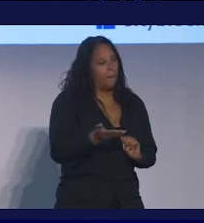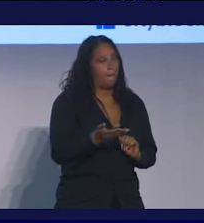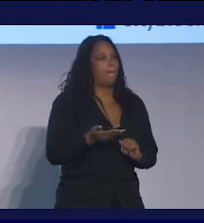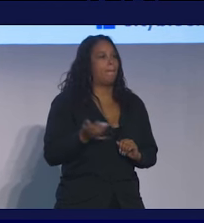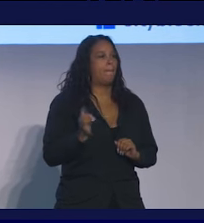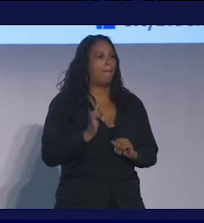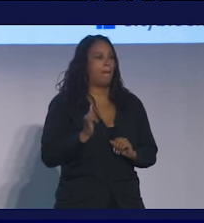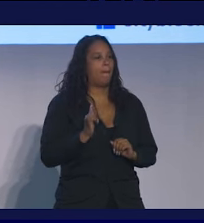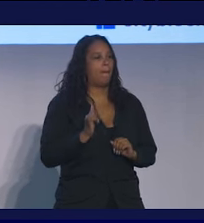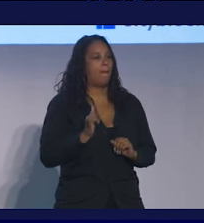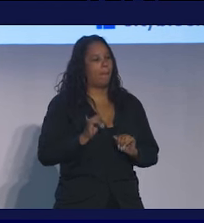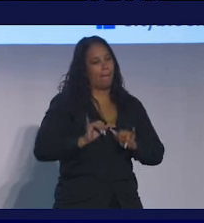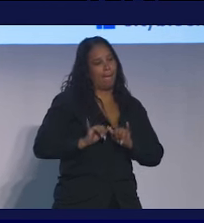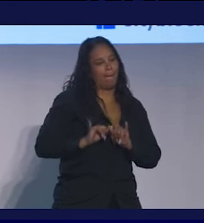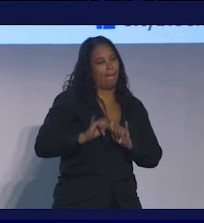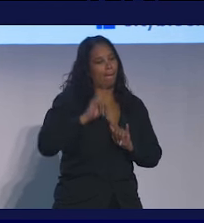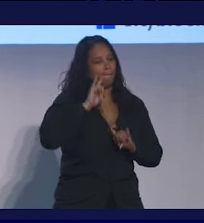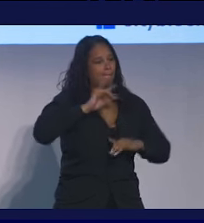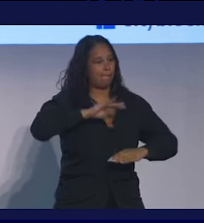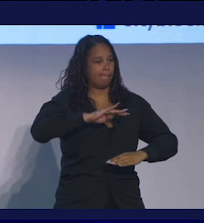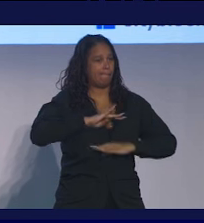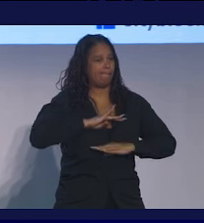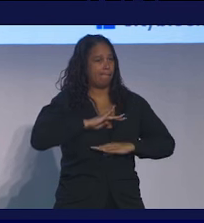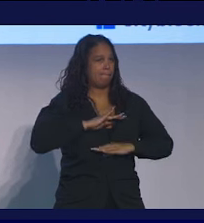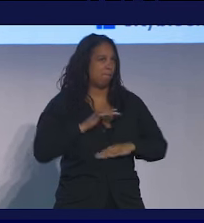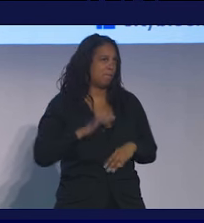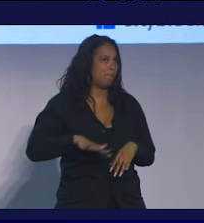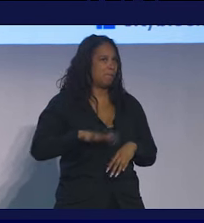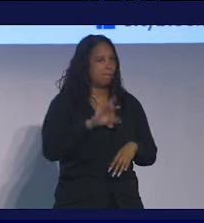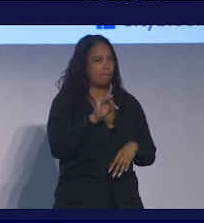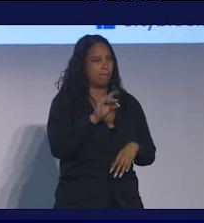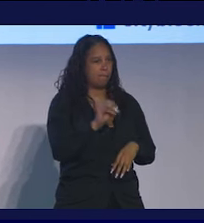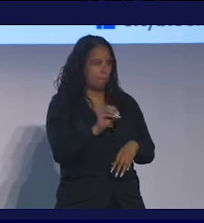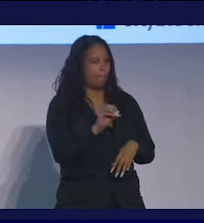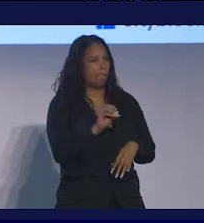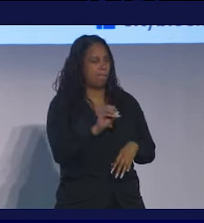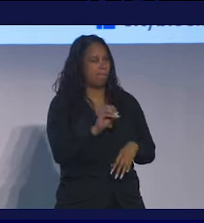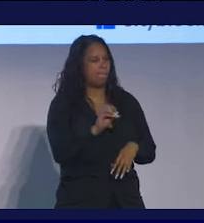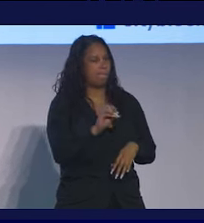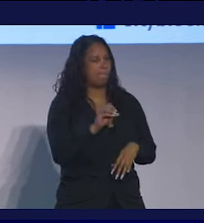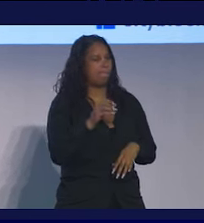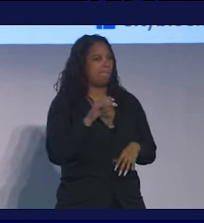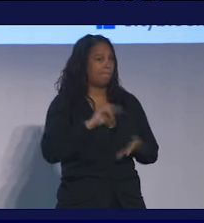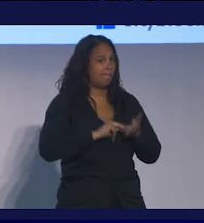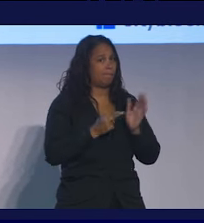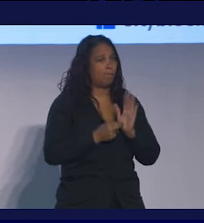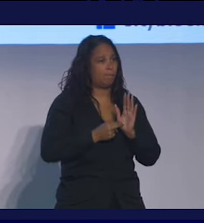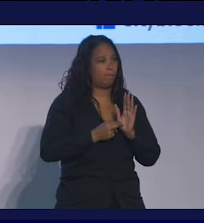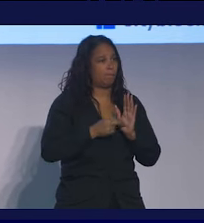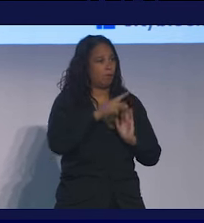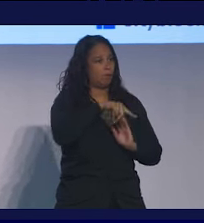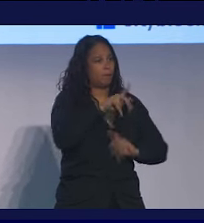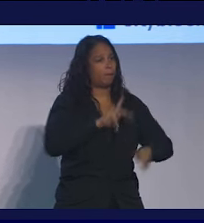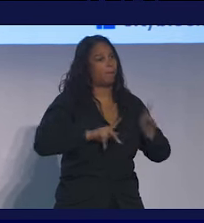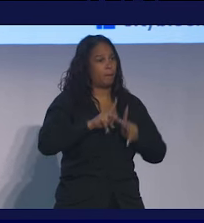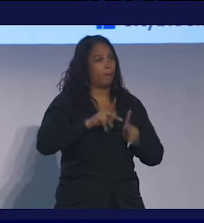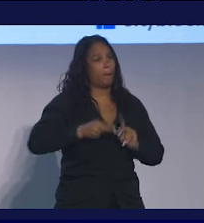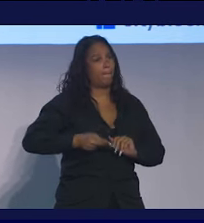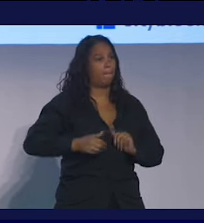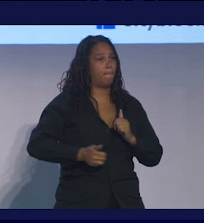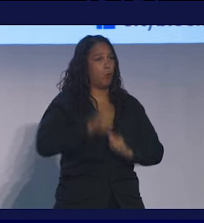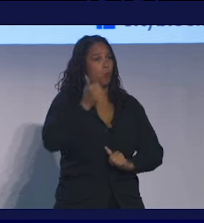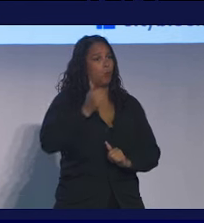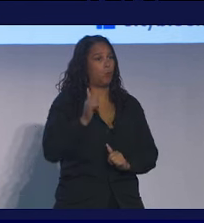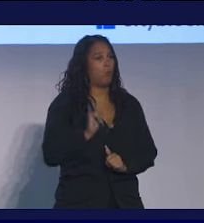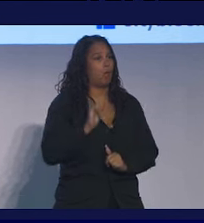metric for satisfaction of 80. So that means that folks are highly likely to tell someone else that they've really,